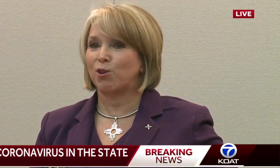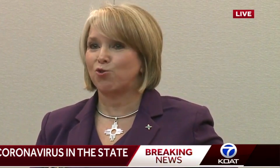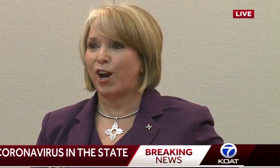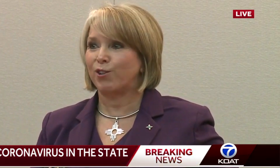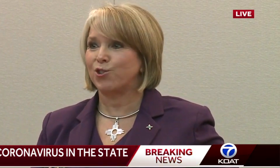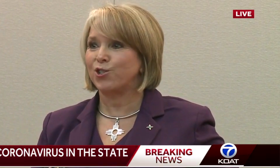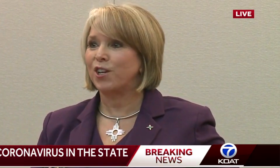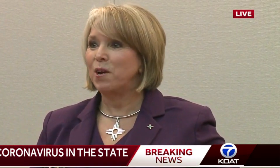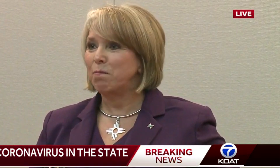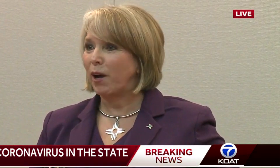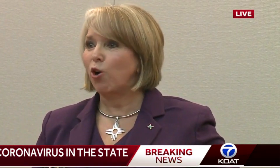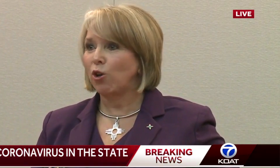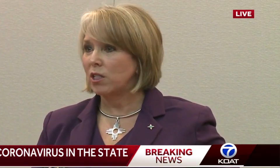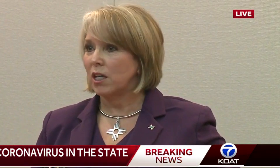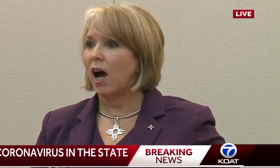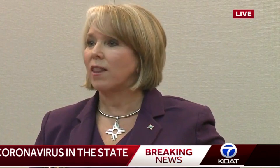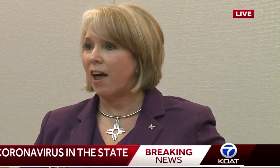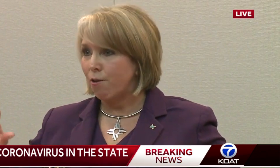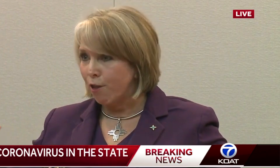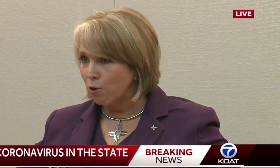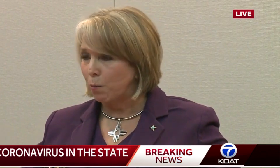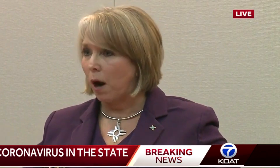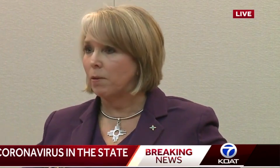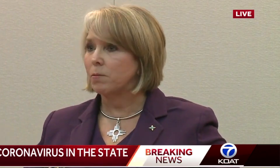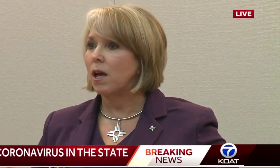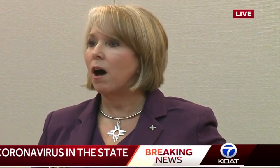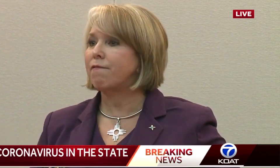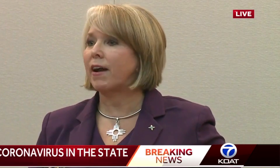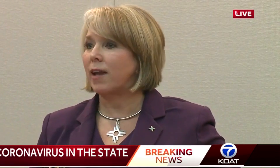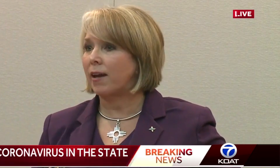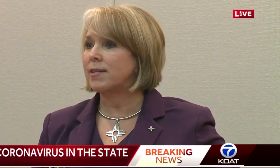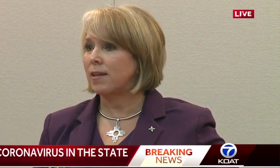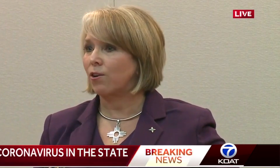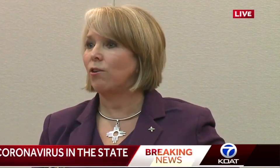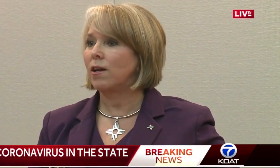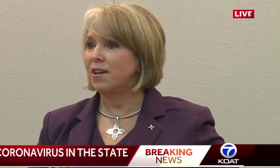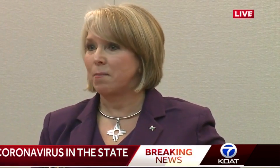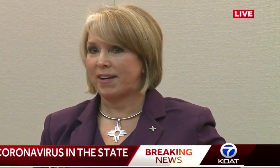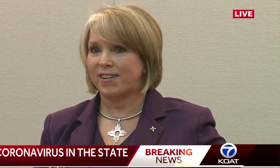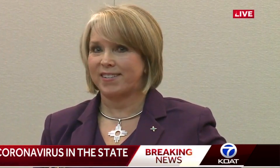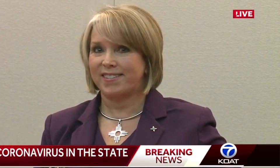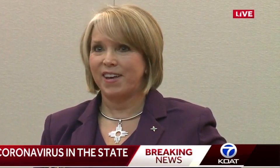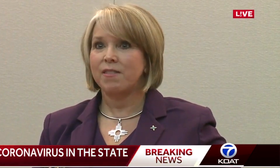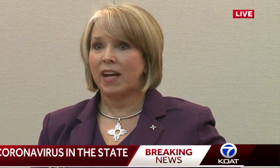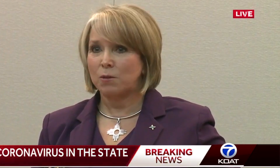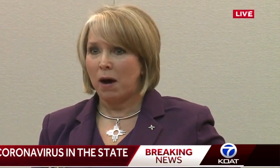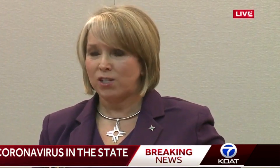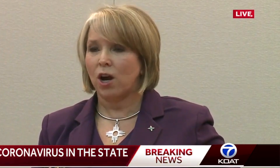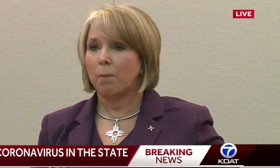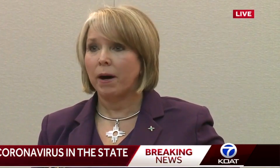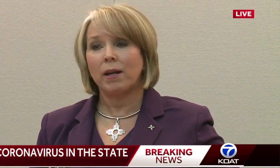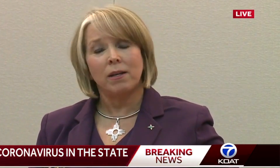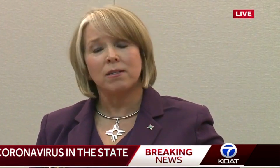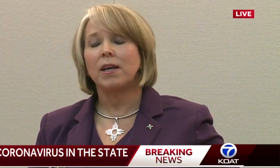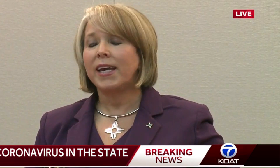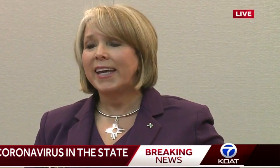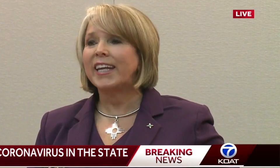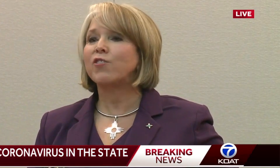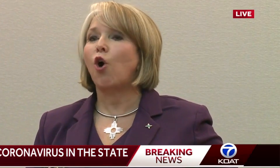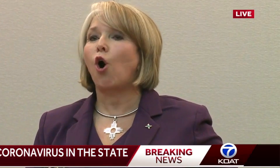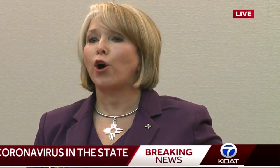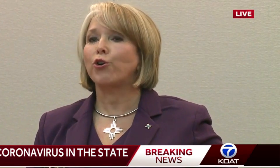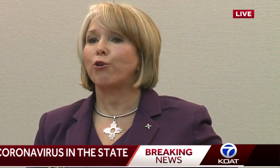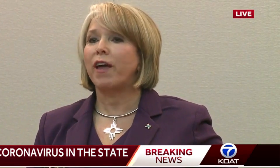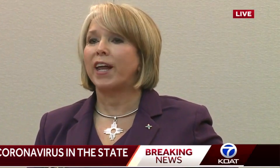to minimize those challenges. My goal is to not let those problems affect any single New Mexicans. That's my job. But it is